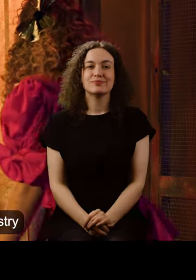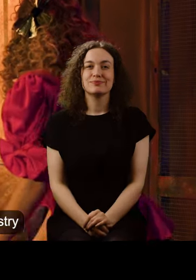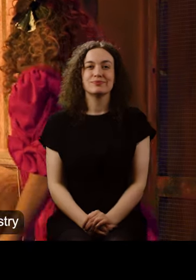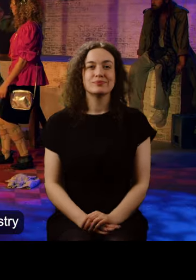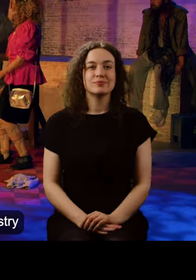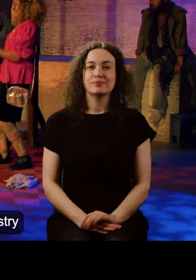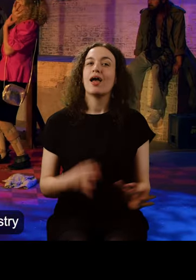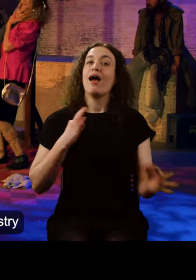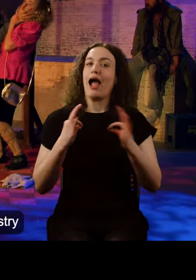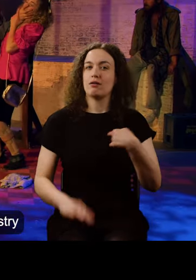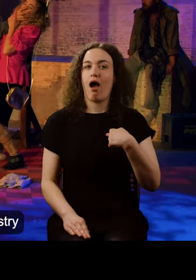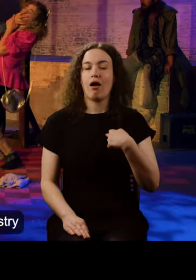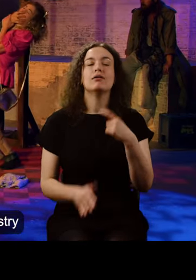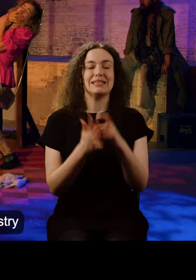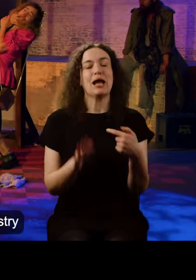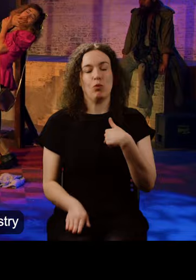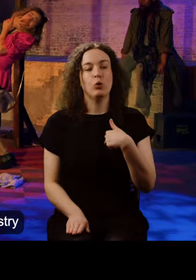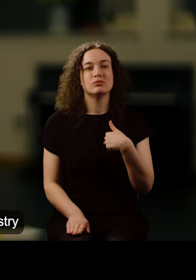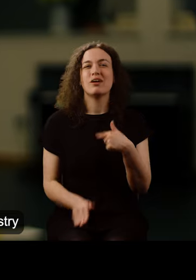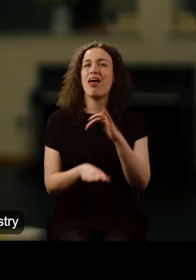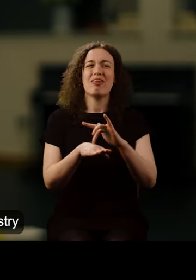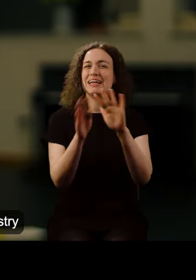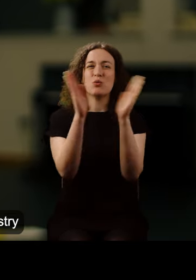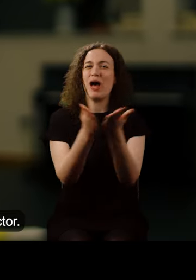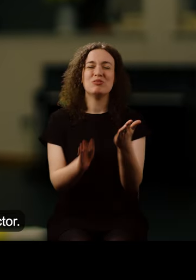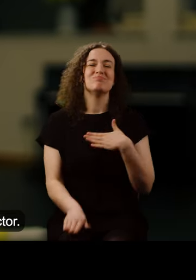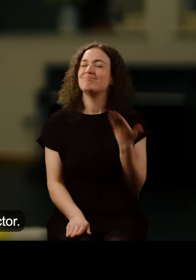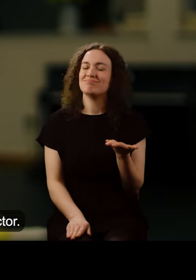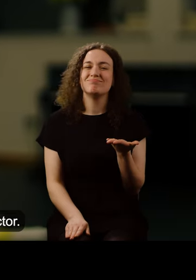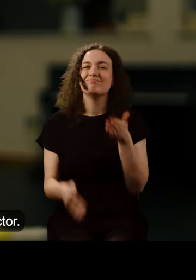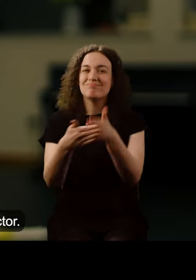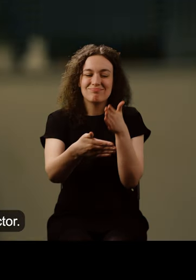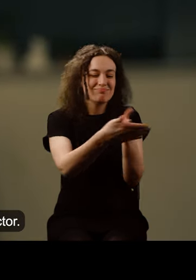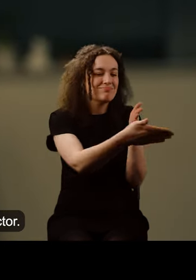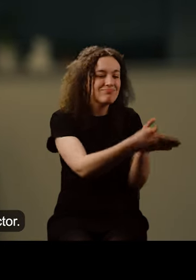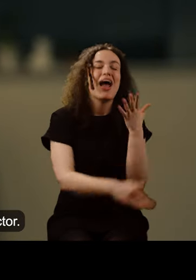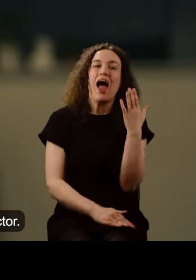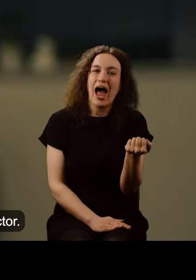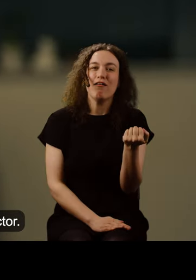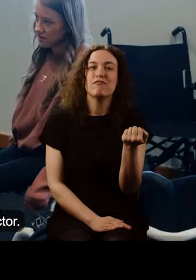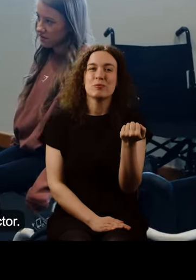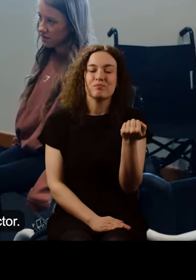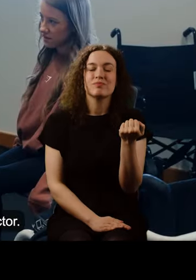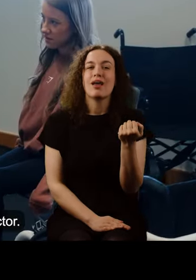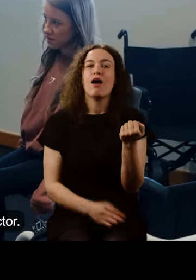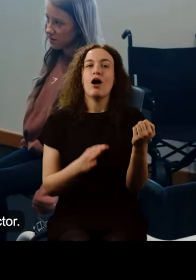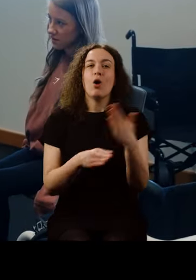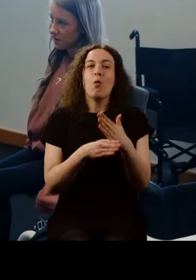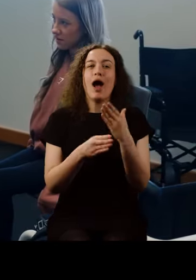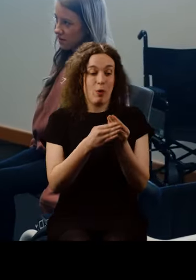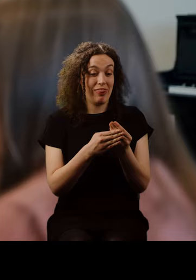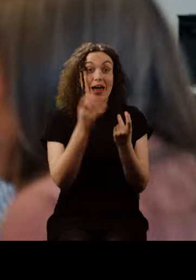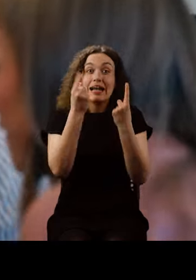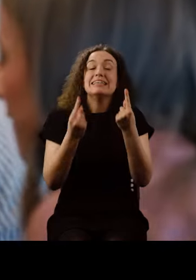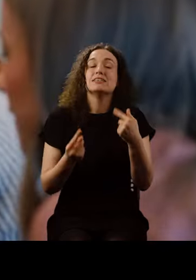I'm a trained actor and I really don't like my industry because it's inaccessible for me as a disabled actor.